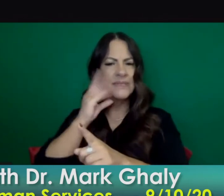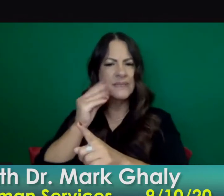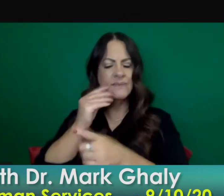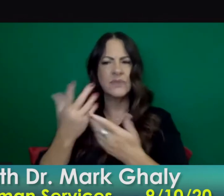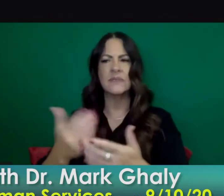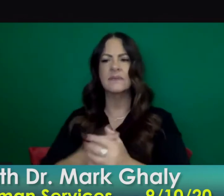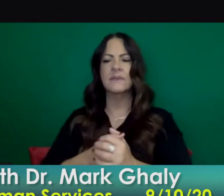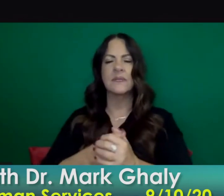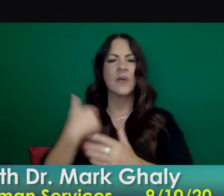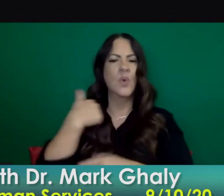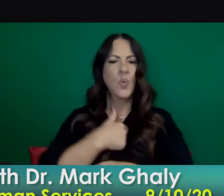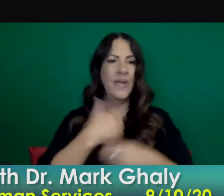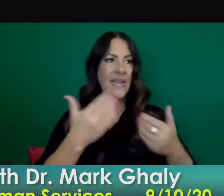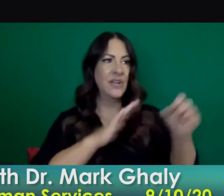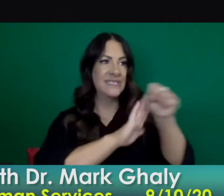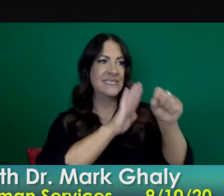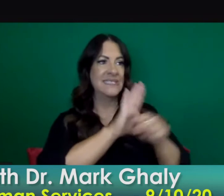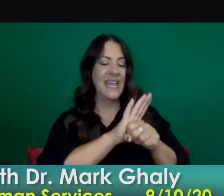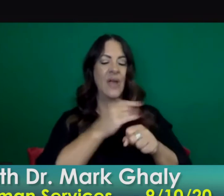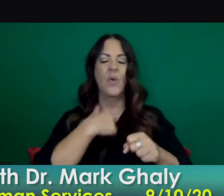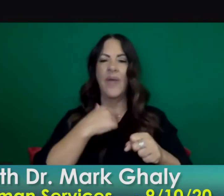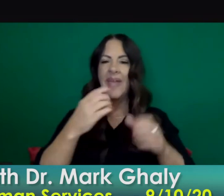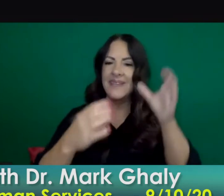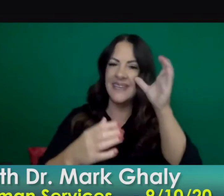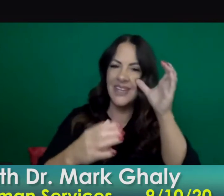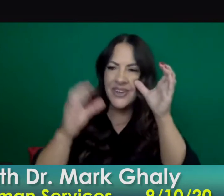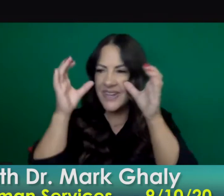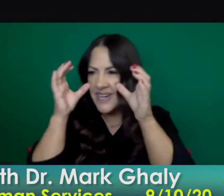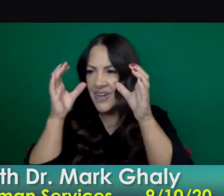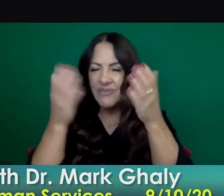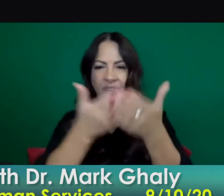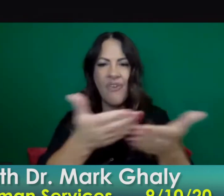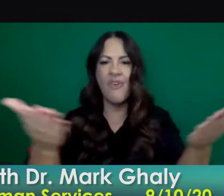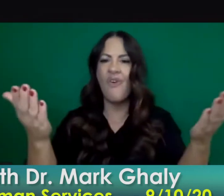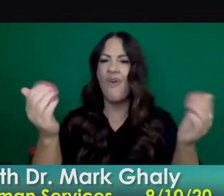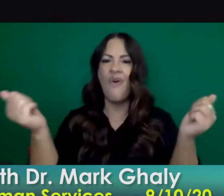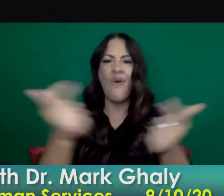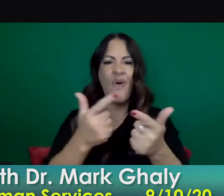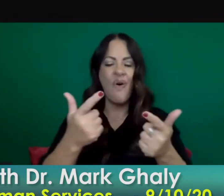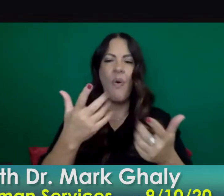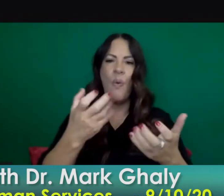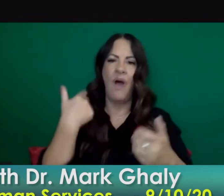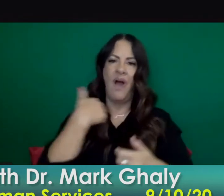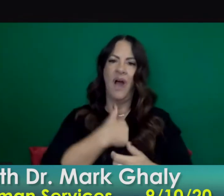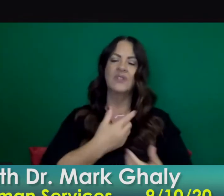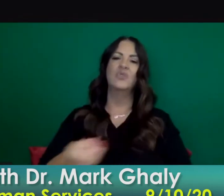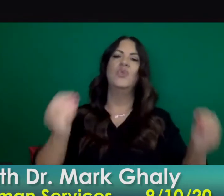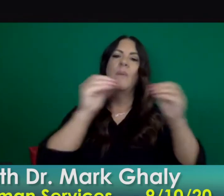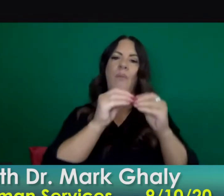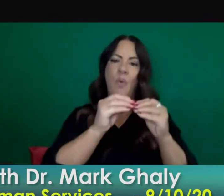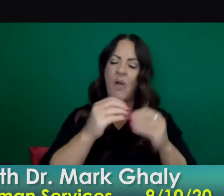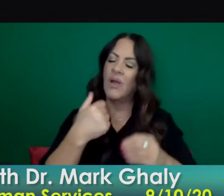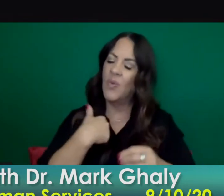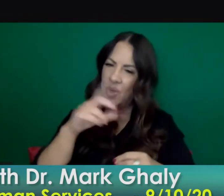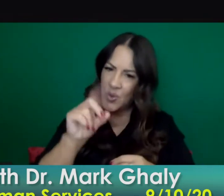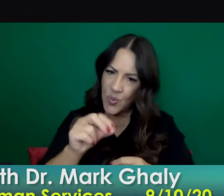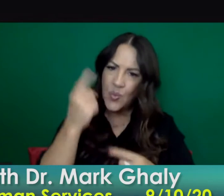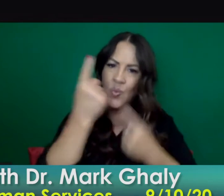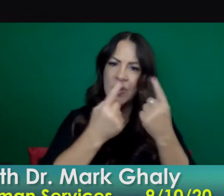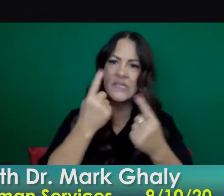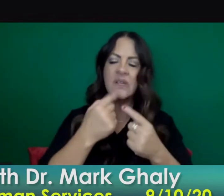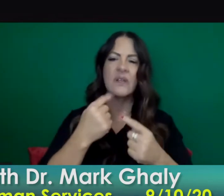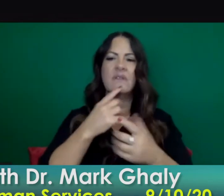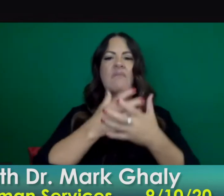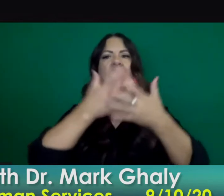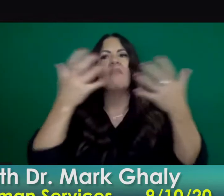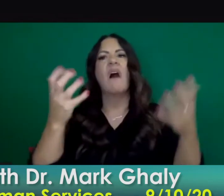um outpouring from communities to uh do more and we consider that all the time and there's a lot of work